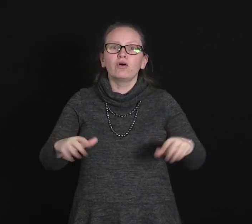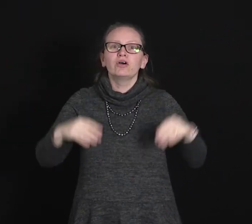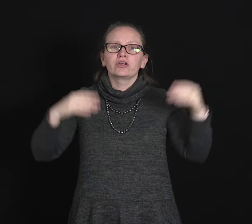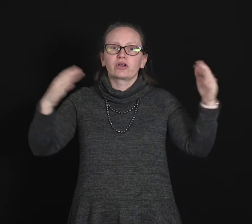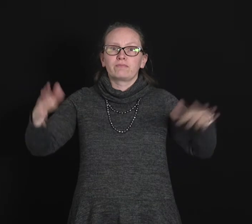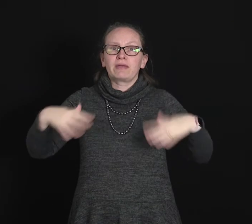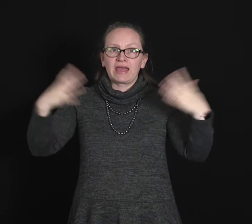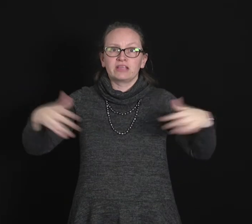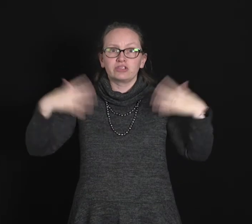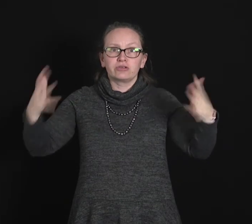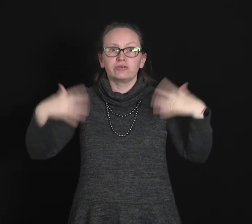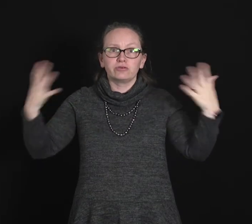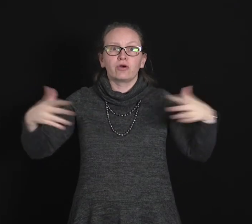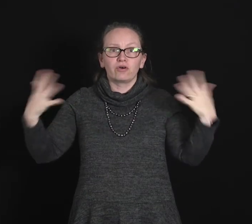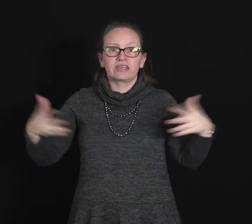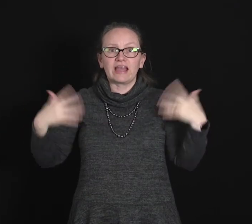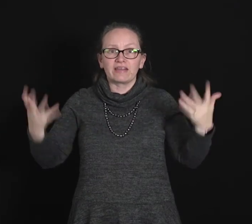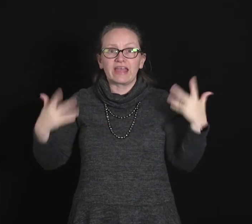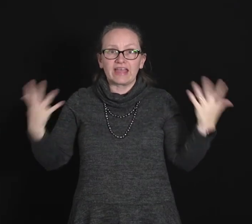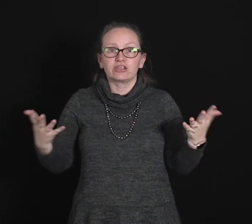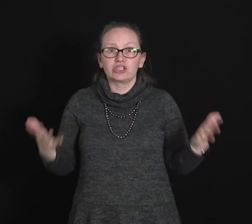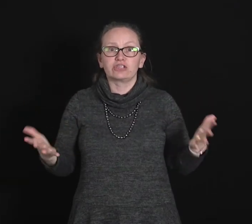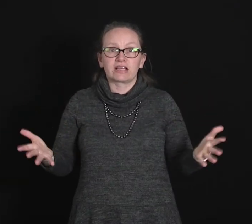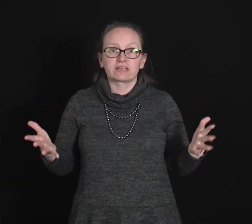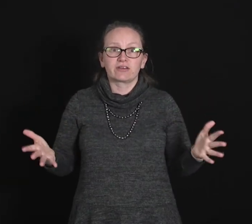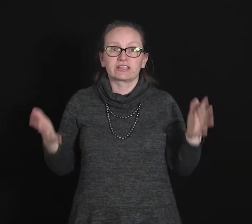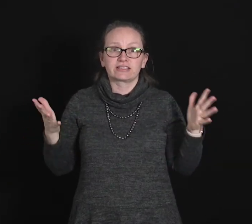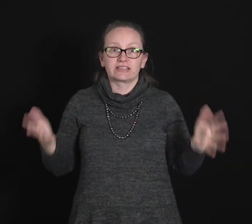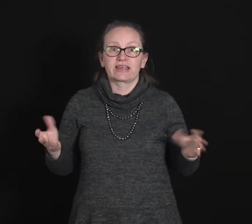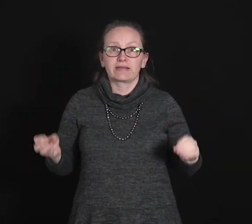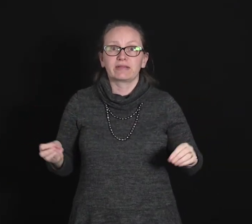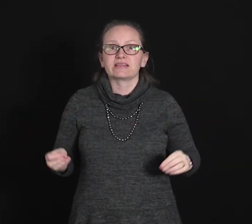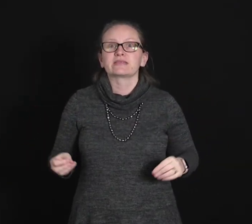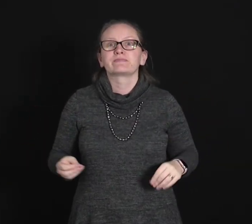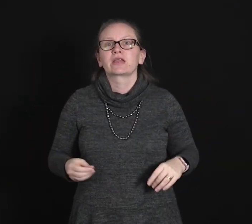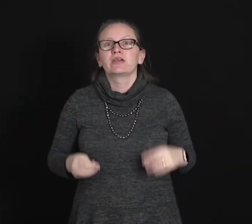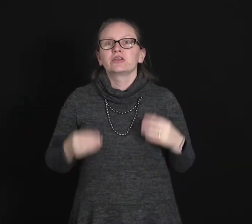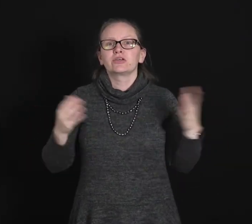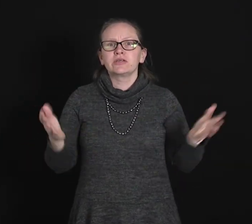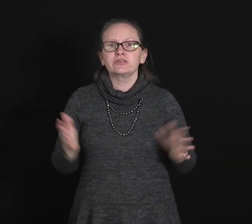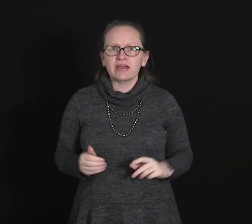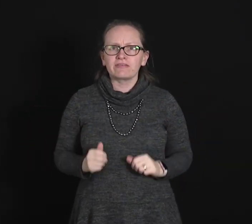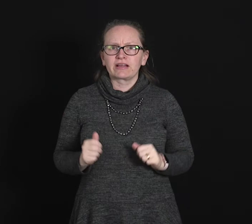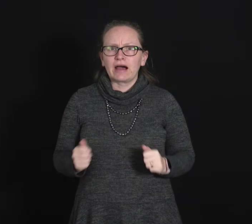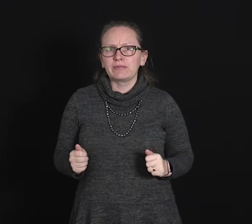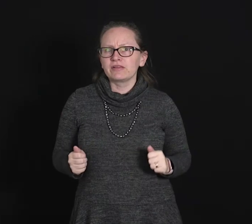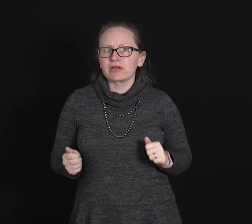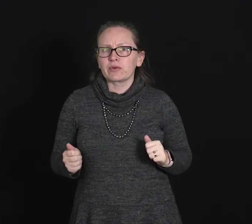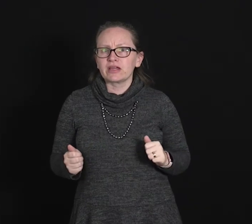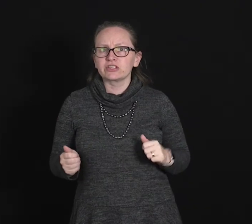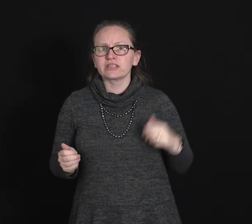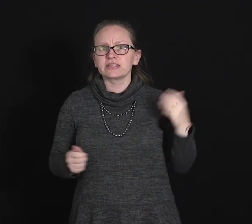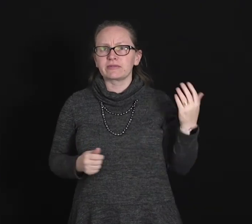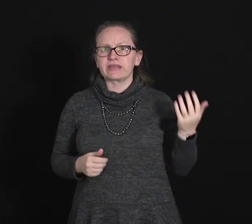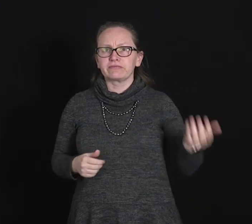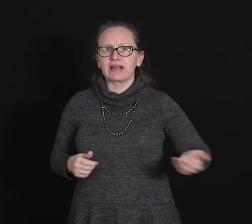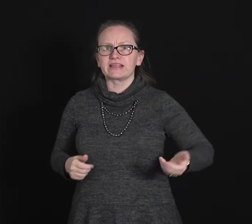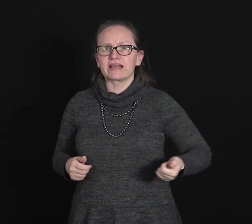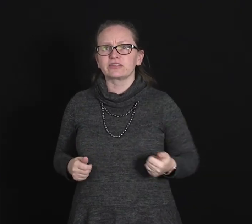compared to all the other energy transfers that are taking place. So we do have a couple of equations that we can write down